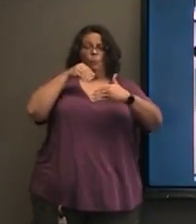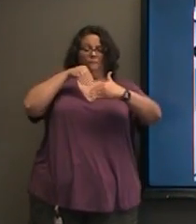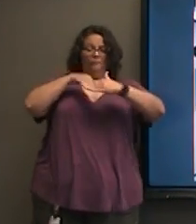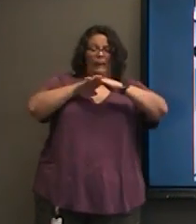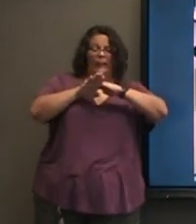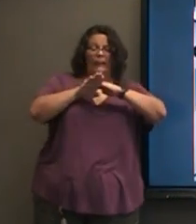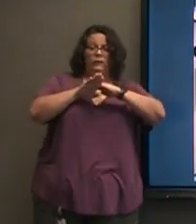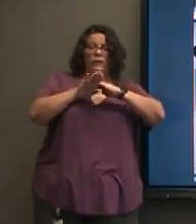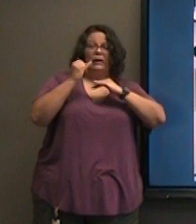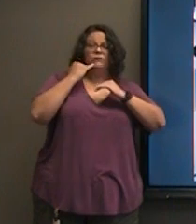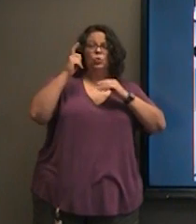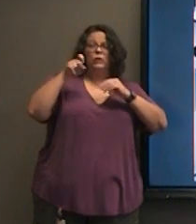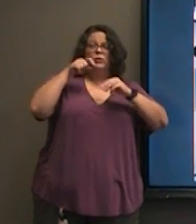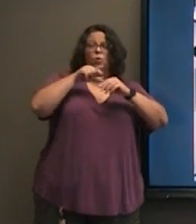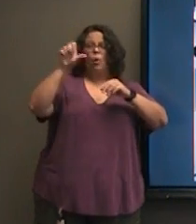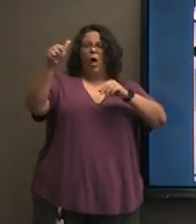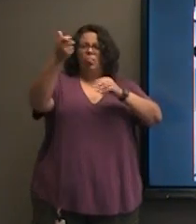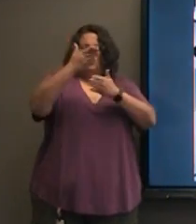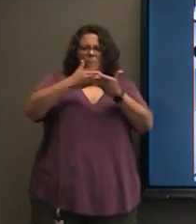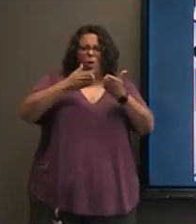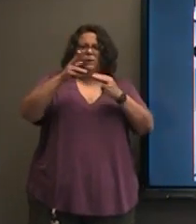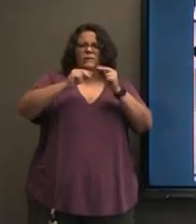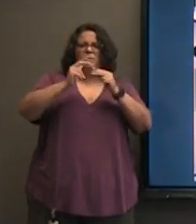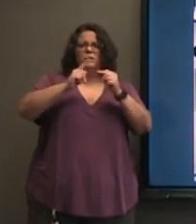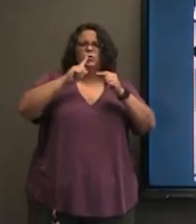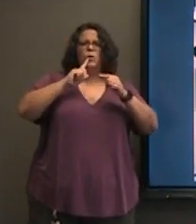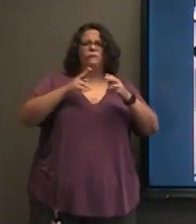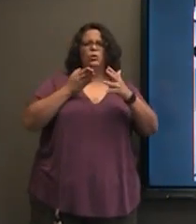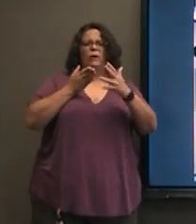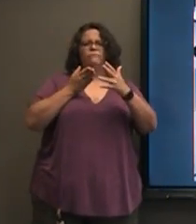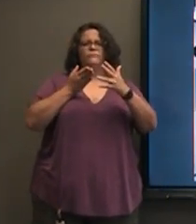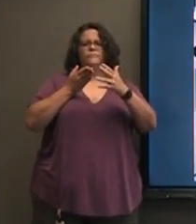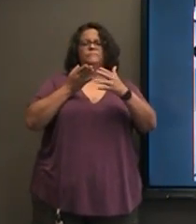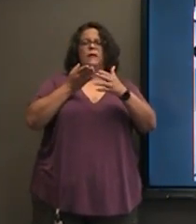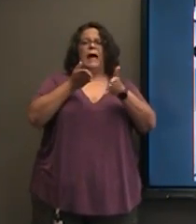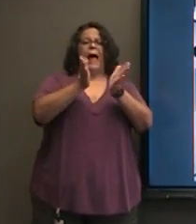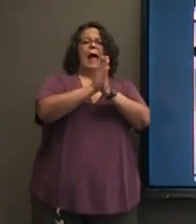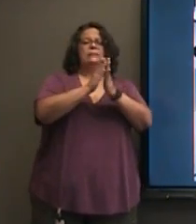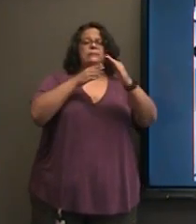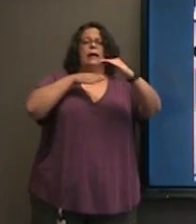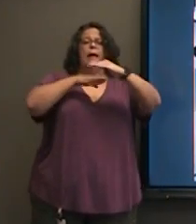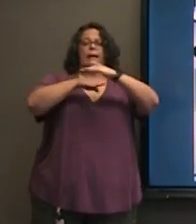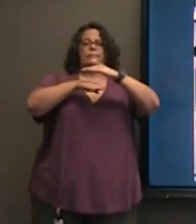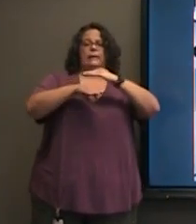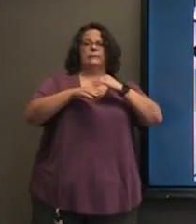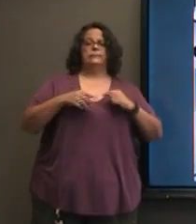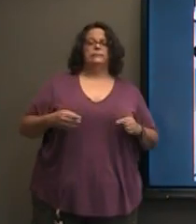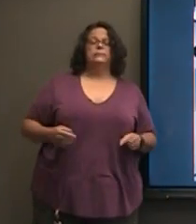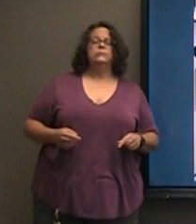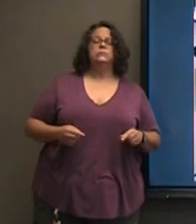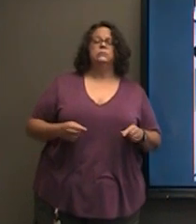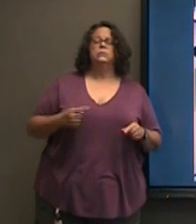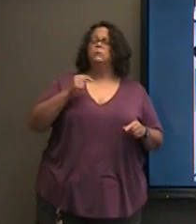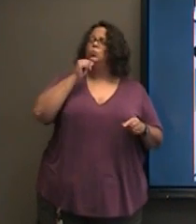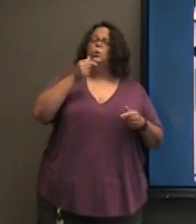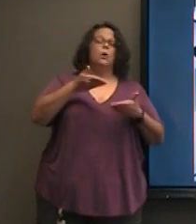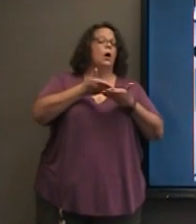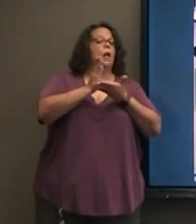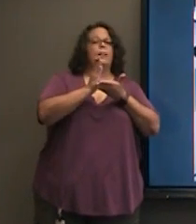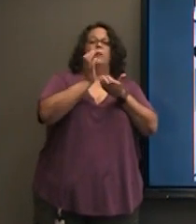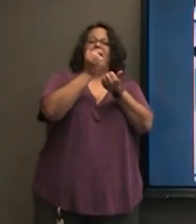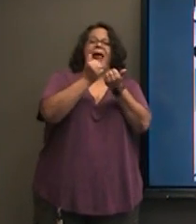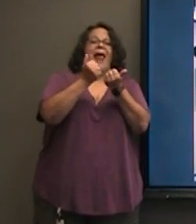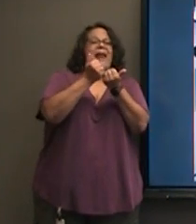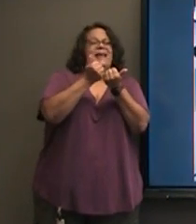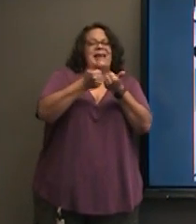you have to get buzzed in through one of the other doors. It's really important that you understand we are not allowing any drop